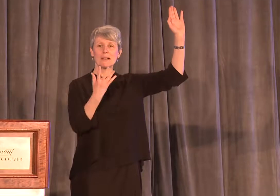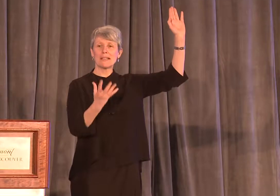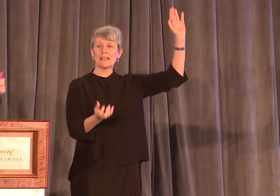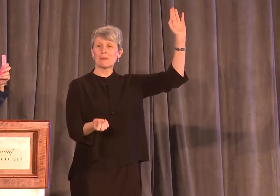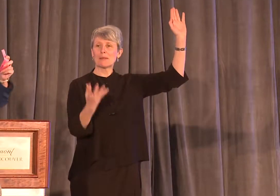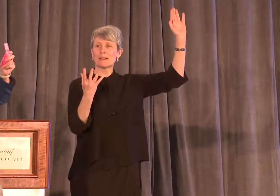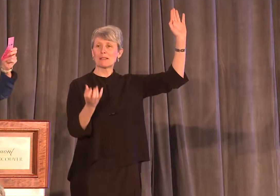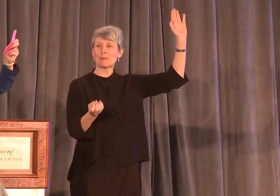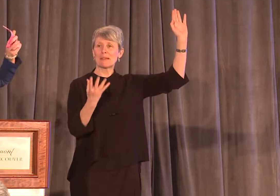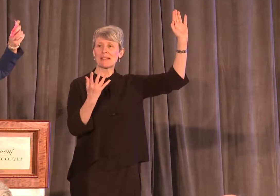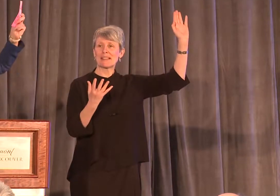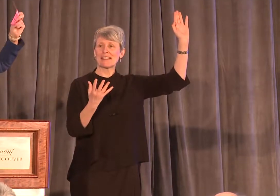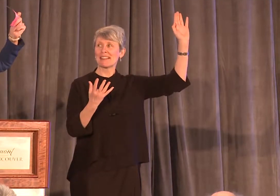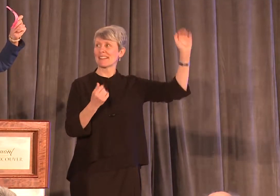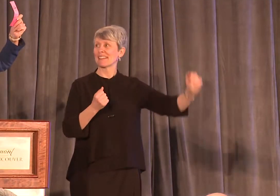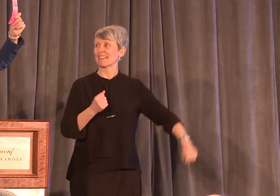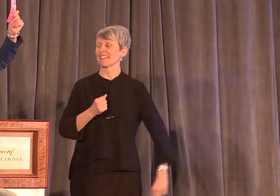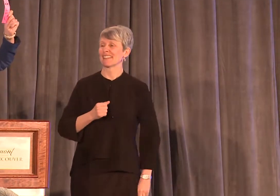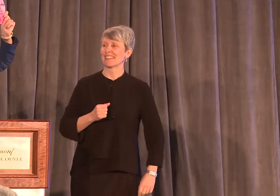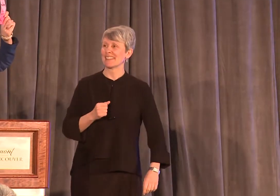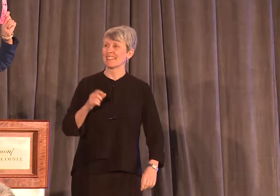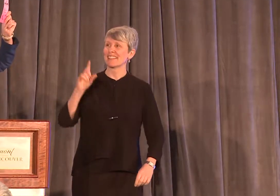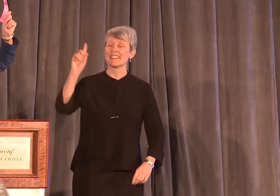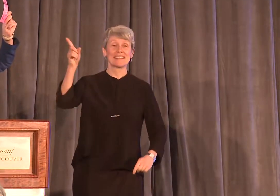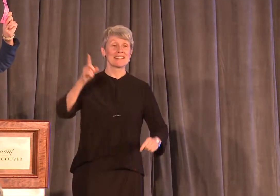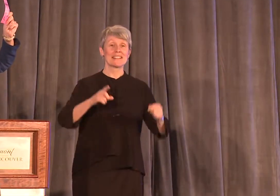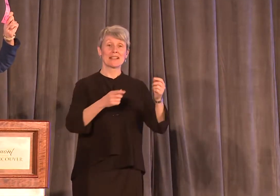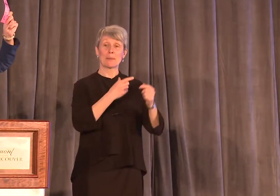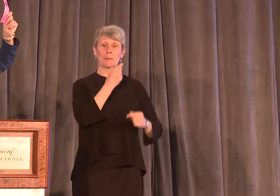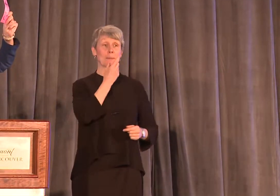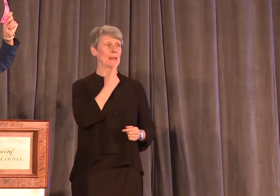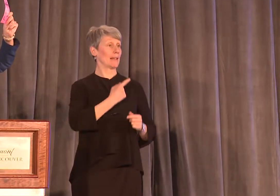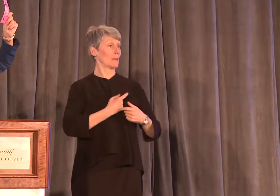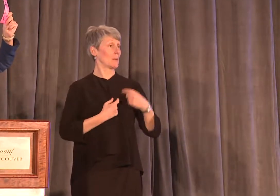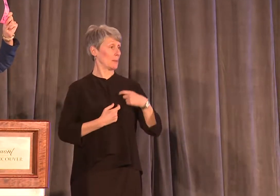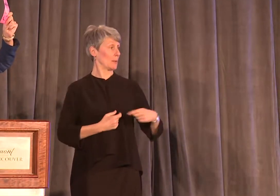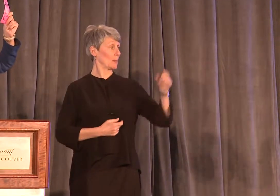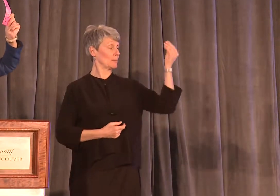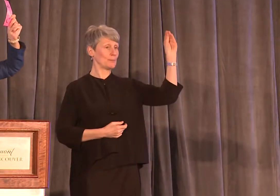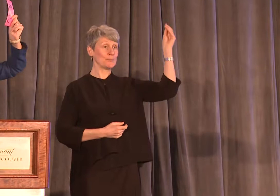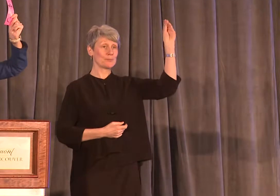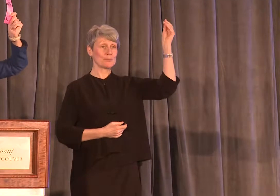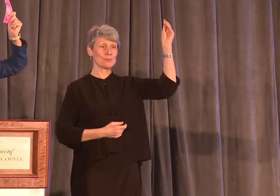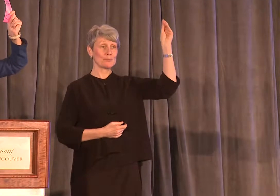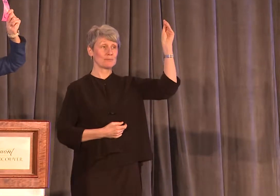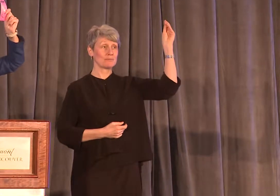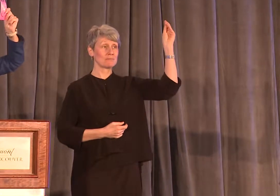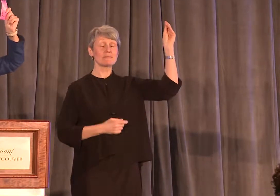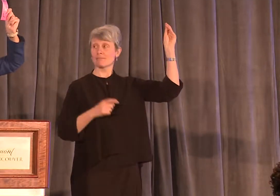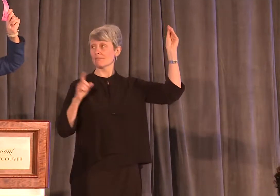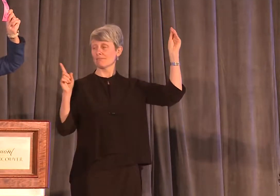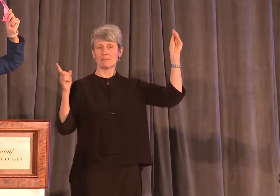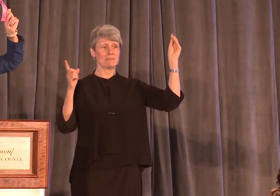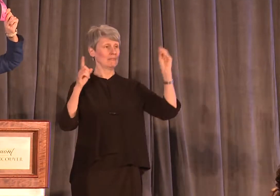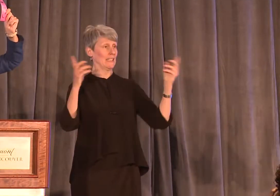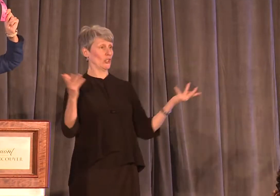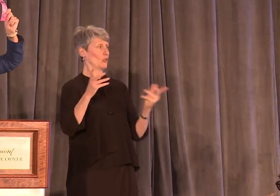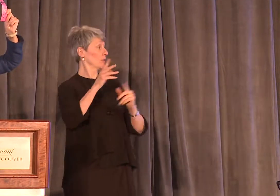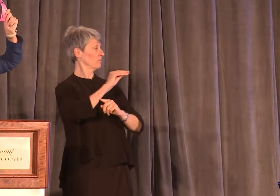on your lapel, I'd like everyone to hold up their pink ribbons, please. We're going to do a group photograph